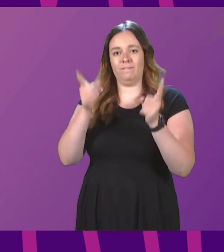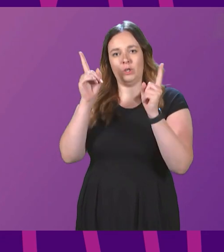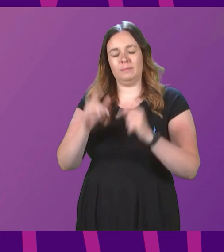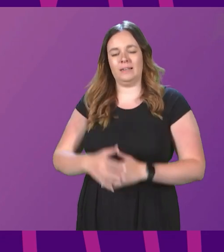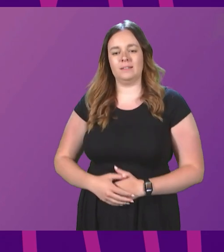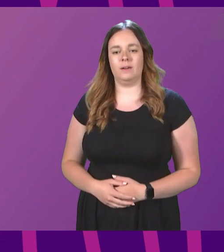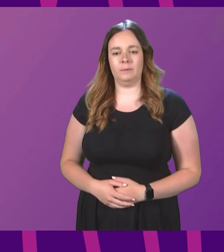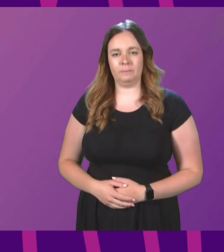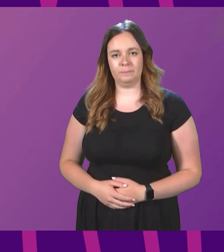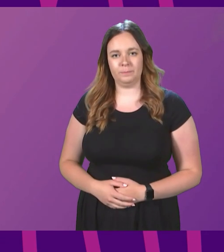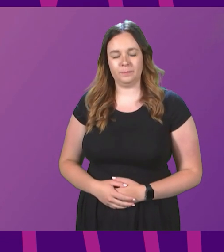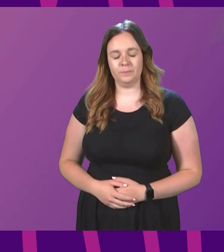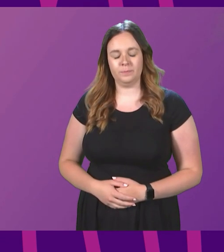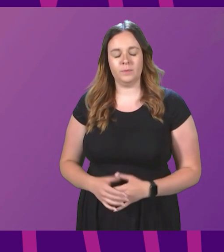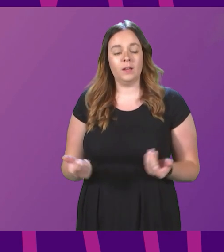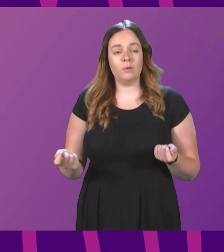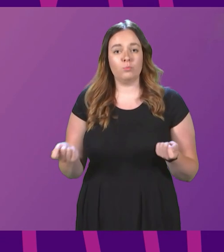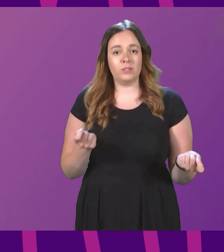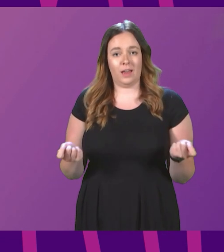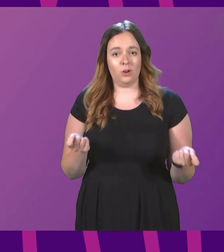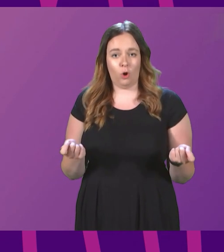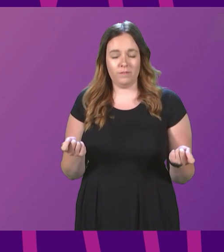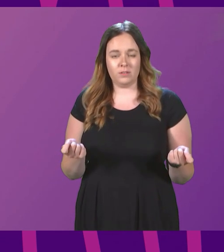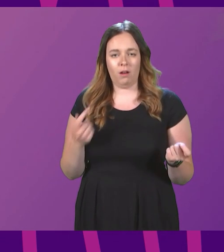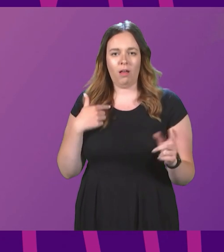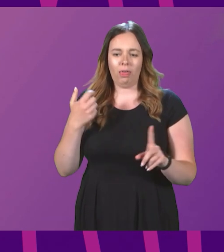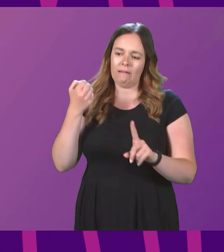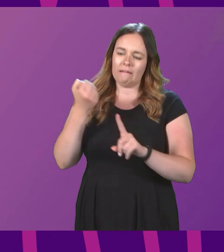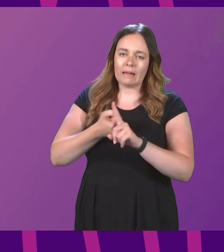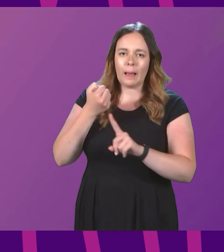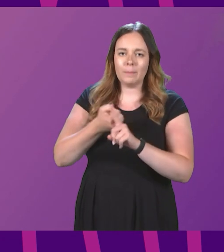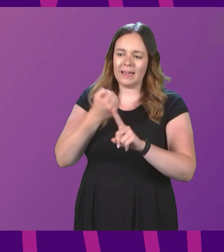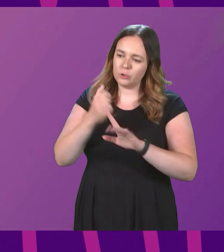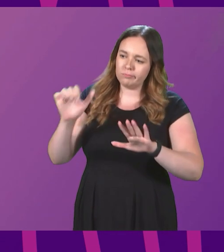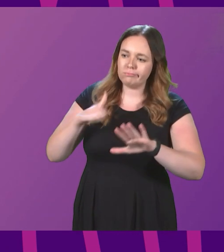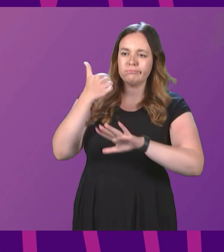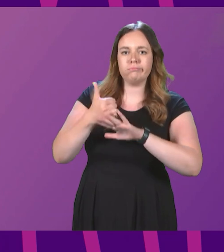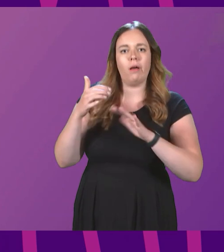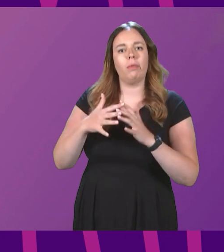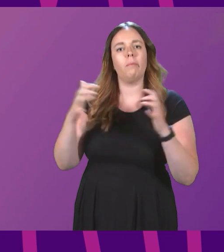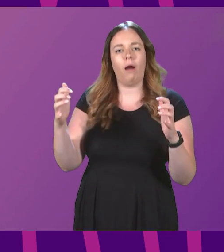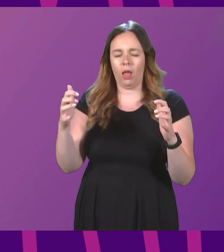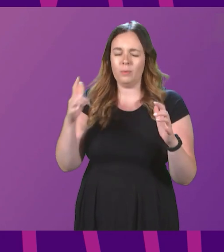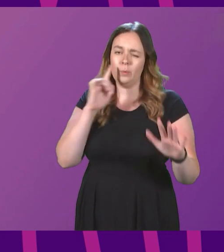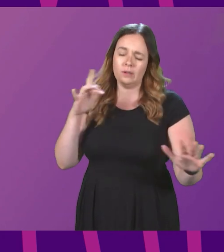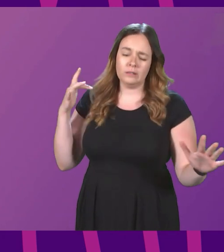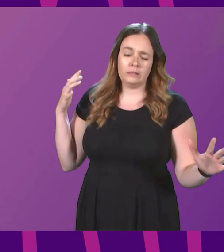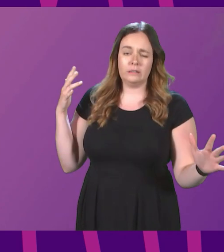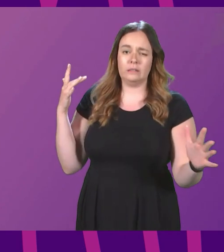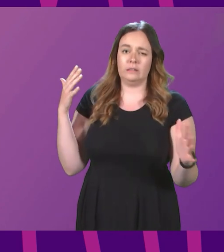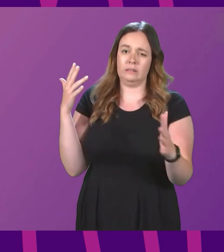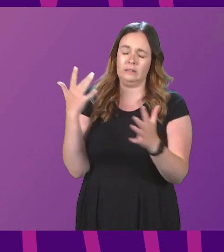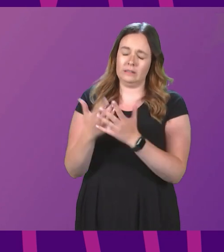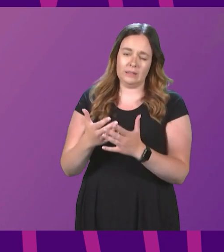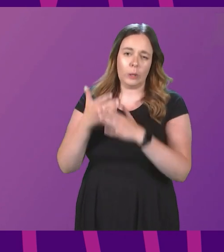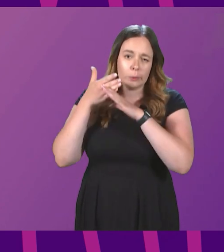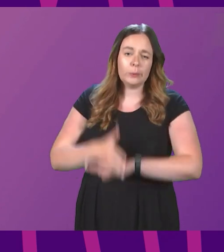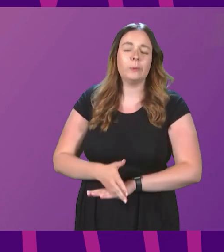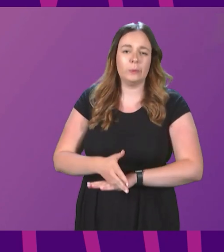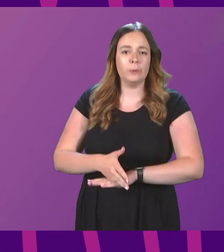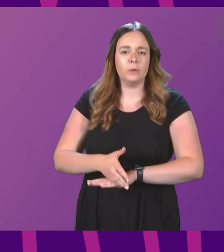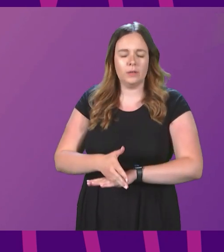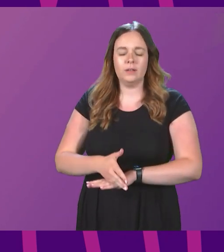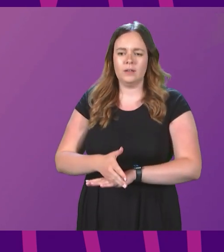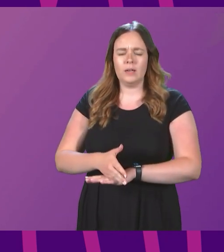Minister. Presiding officer, the campaign to establish this parliament was long and hard. It